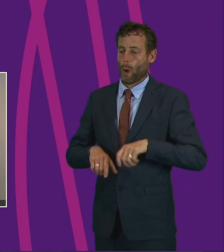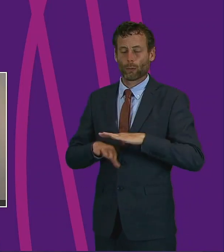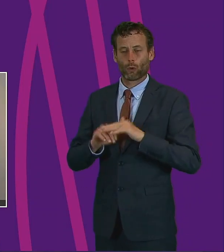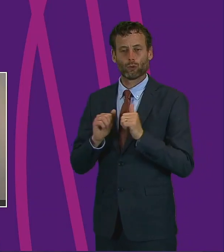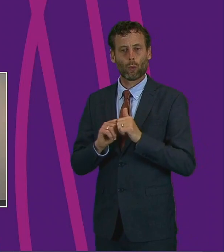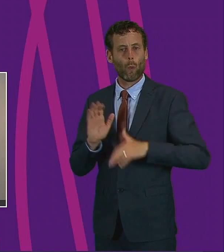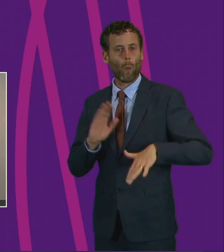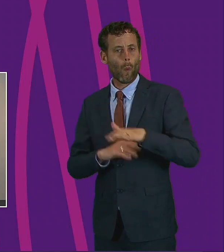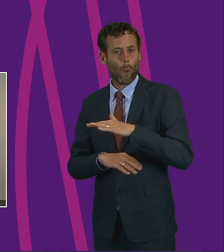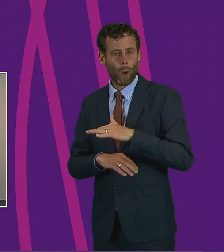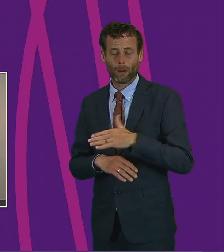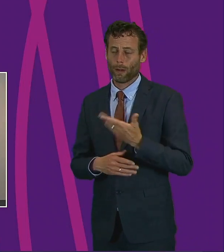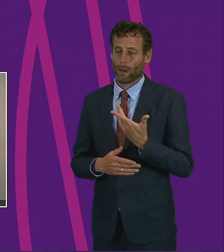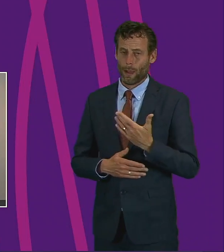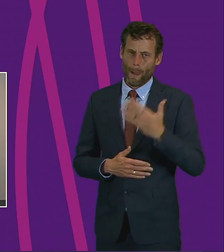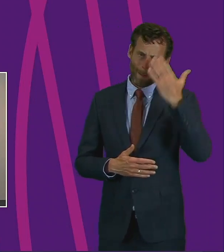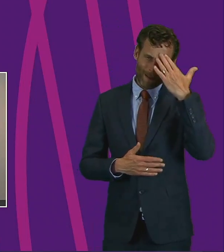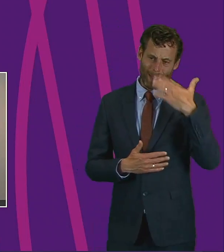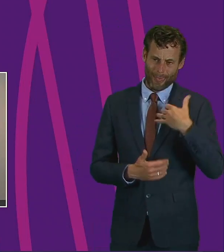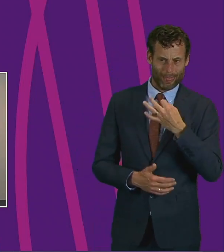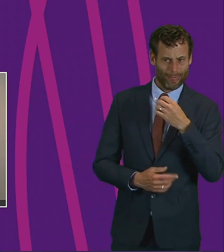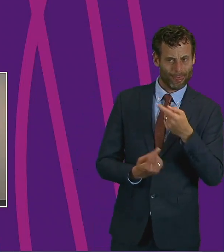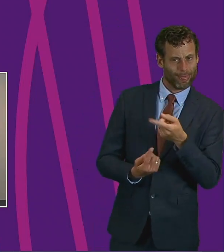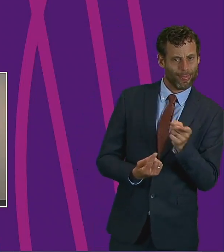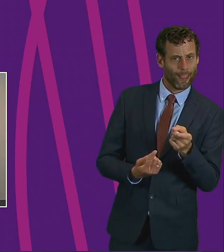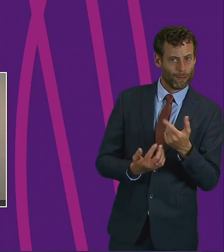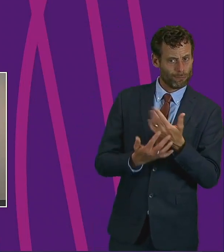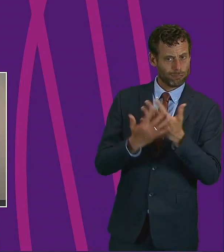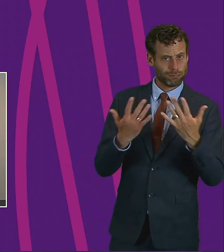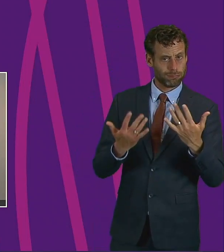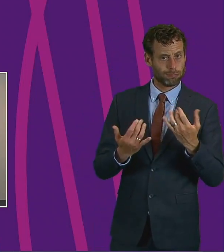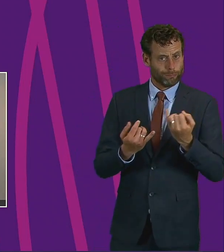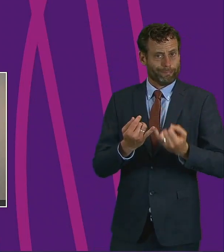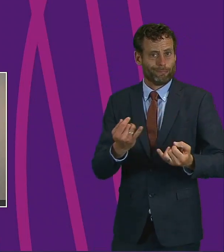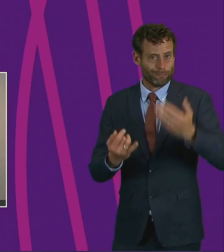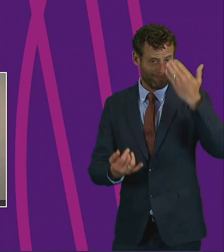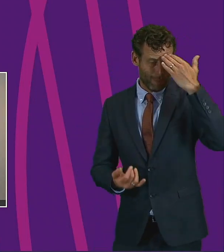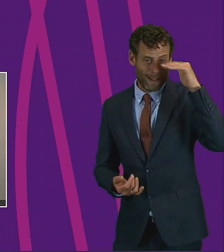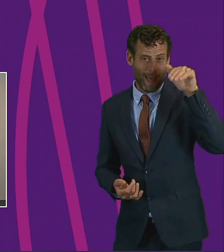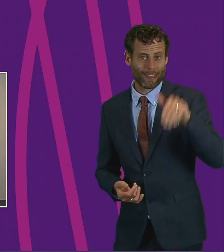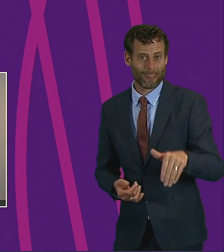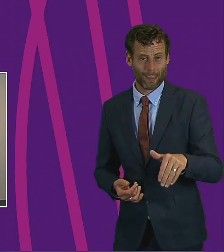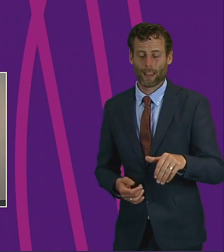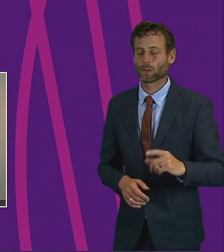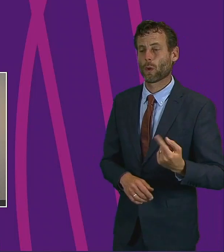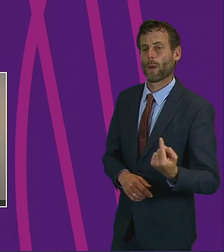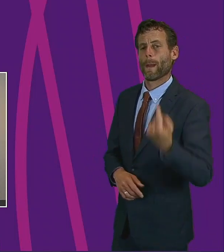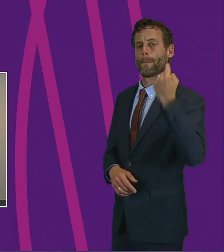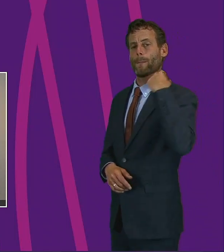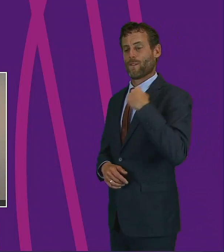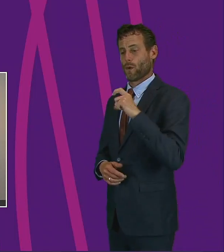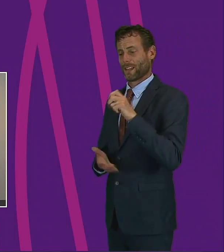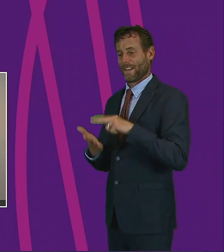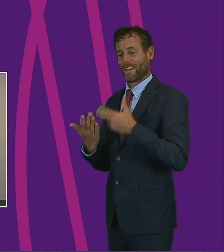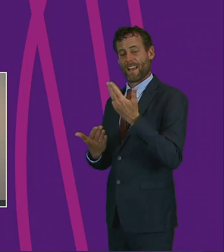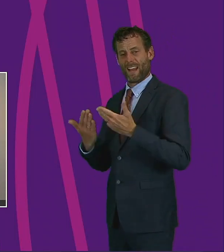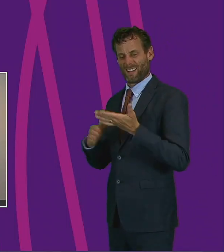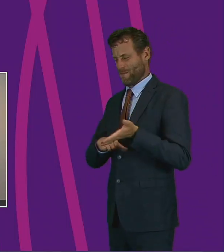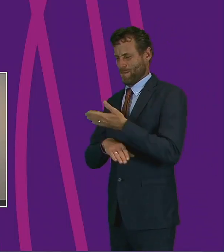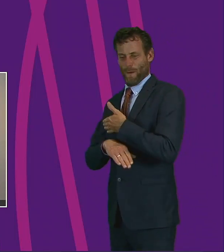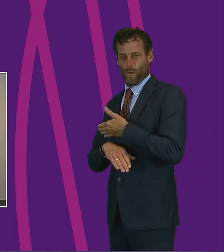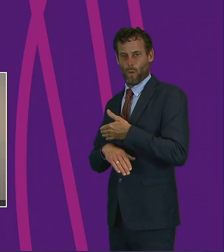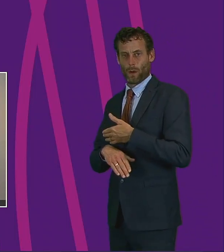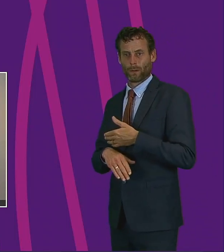its toll, and more needs to be done to combat that now. Even before COVID-19, there was a recognition for clearer